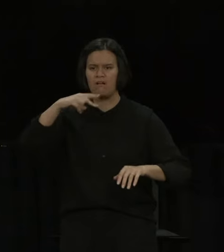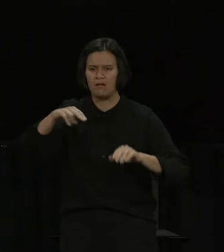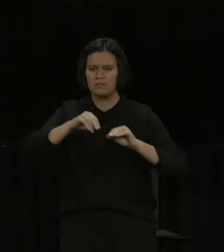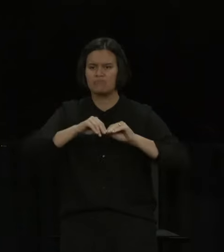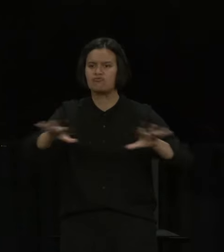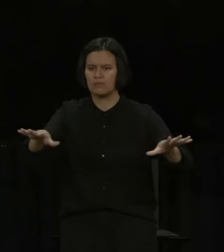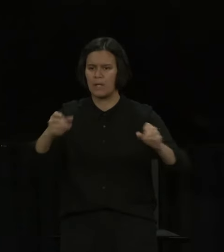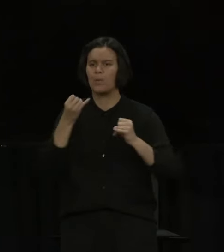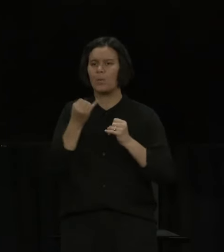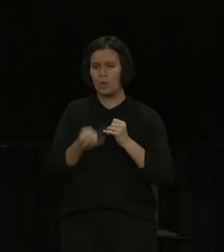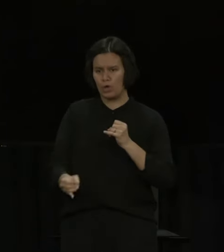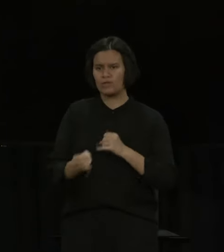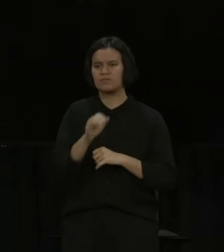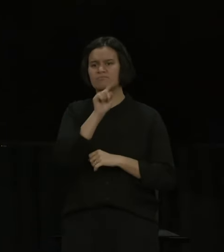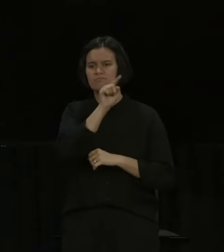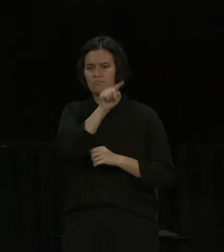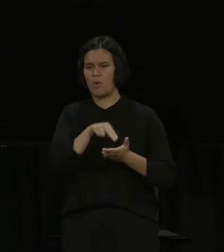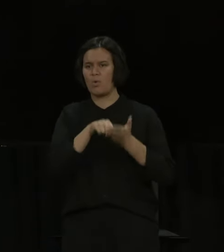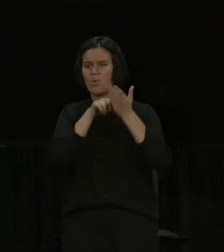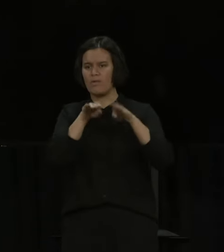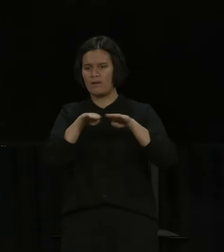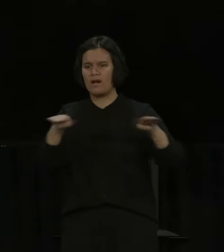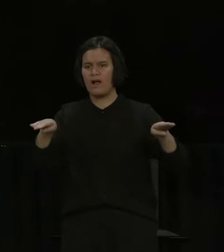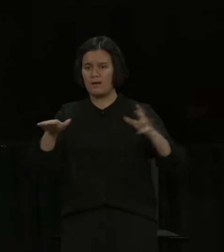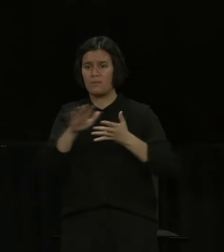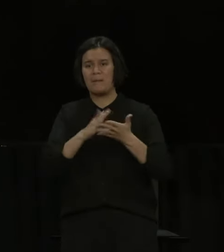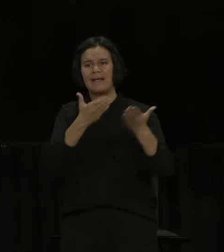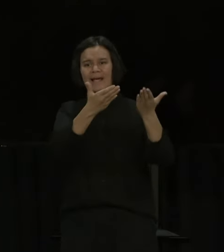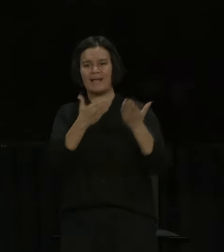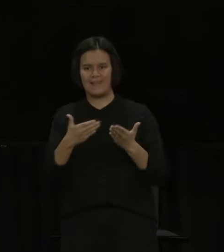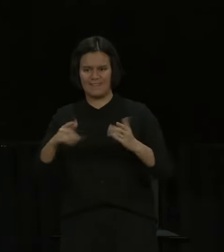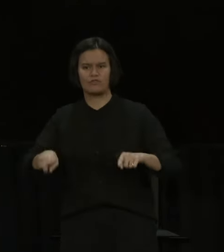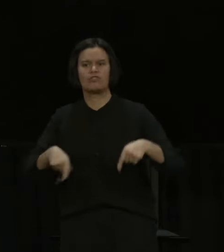and that does mean that we've got a real challenge on our hands.